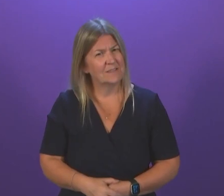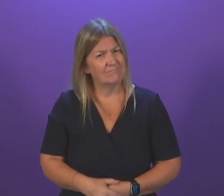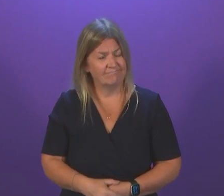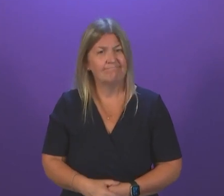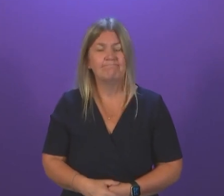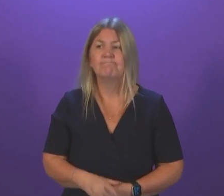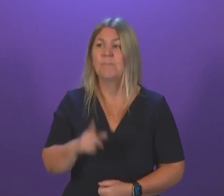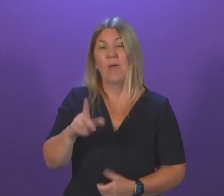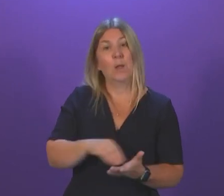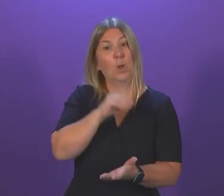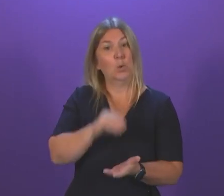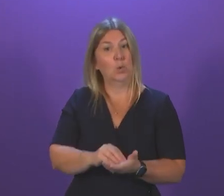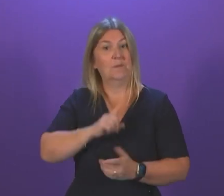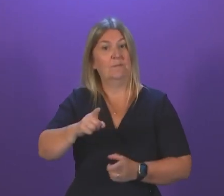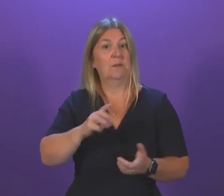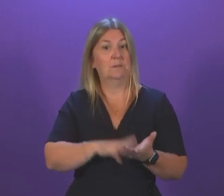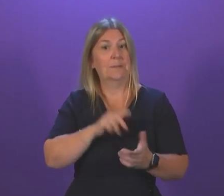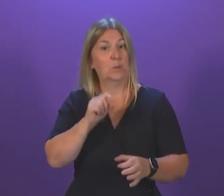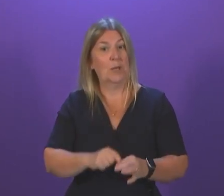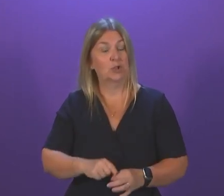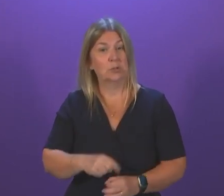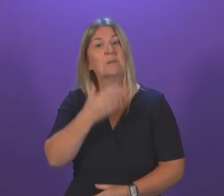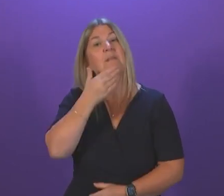Minister's questions, and we will now move on to members' business.